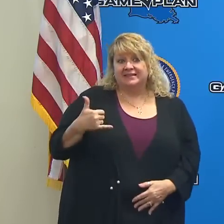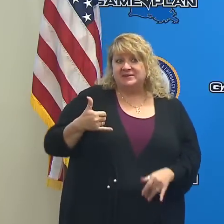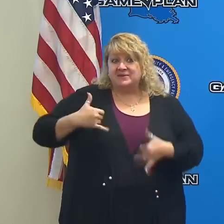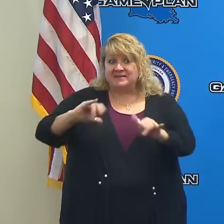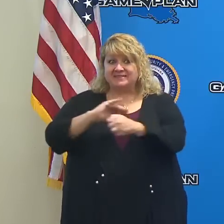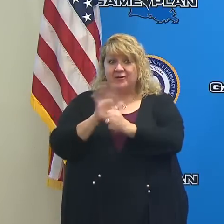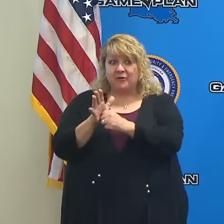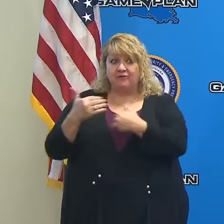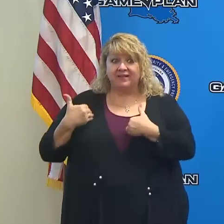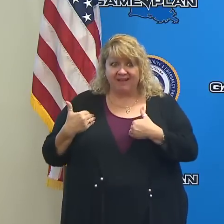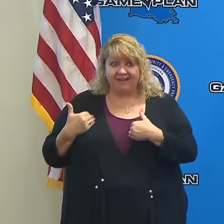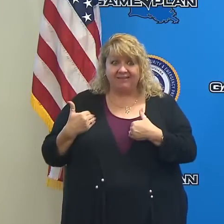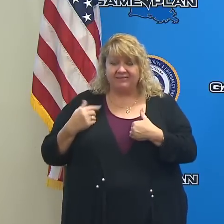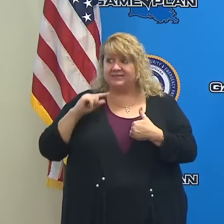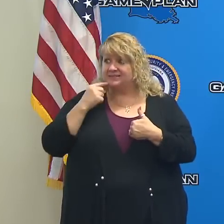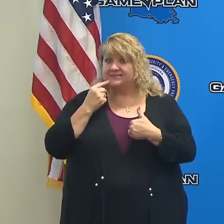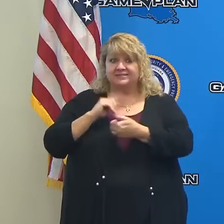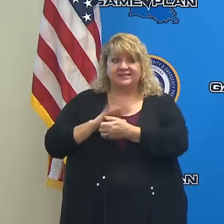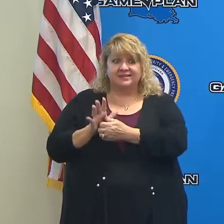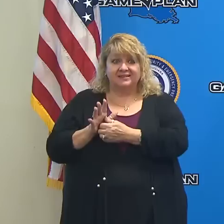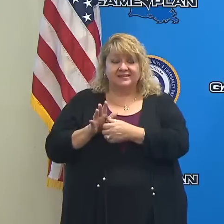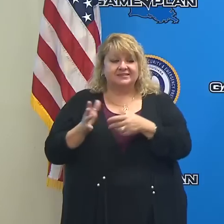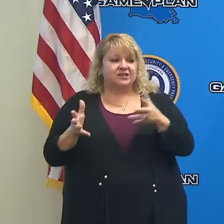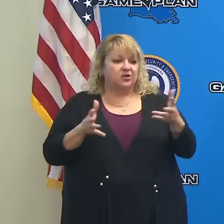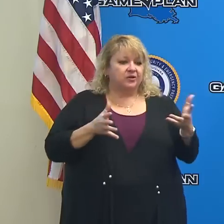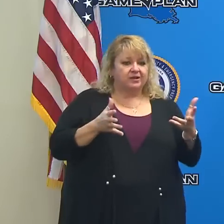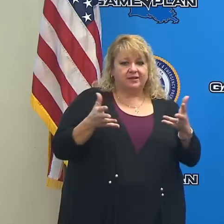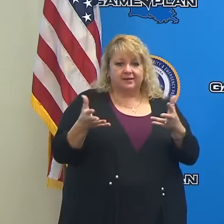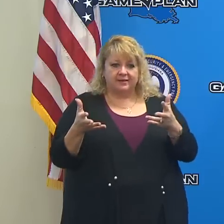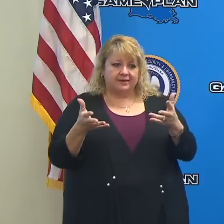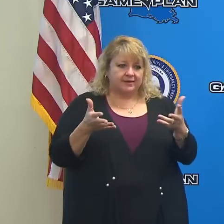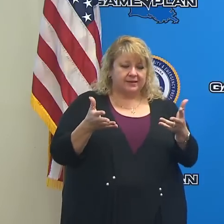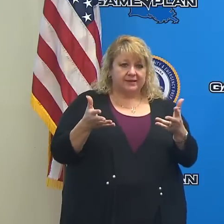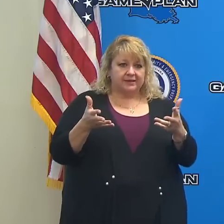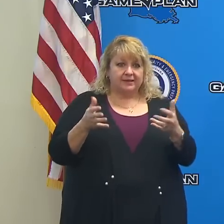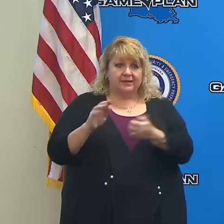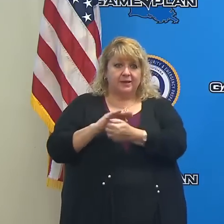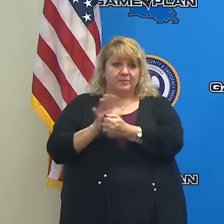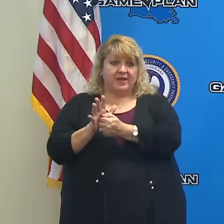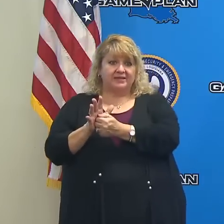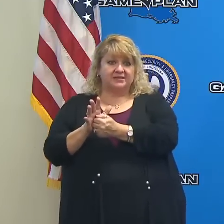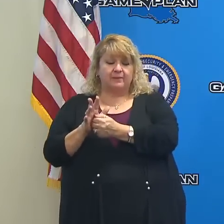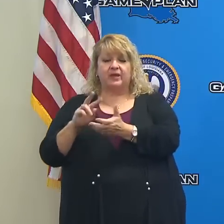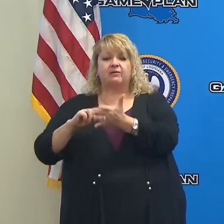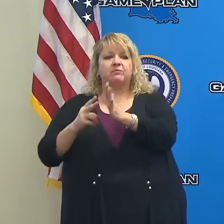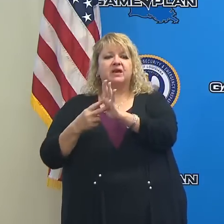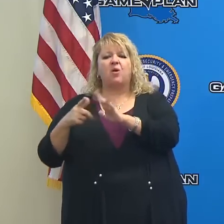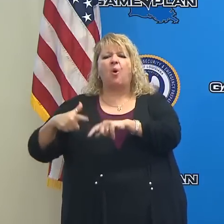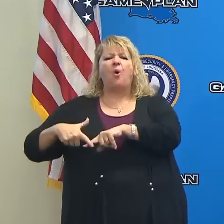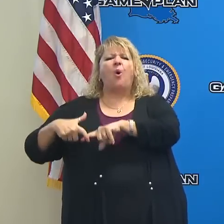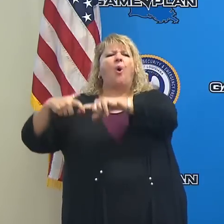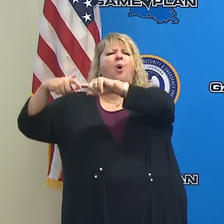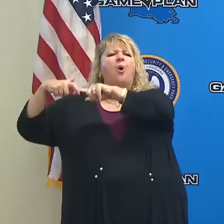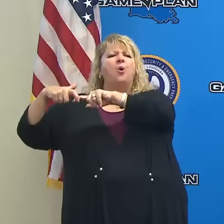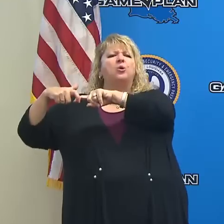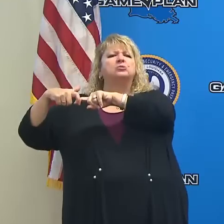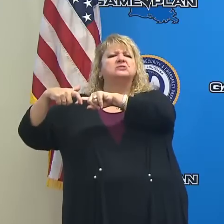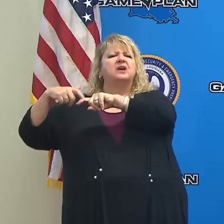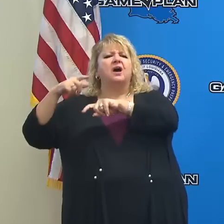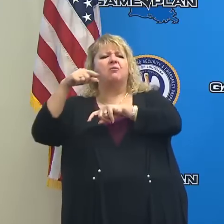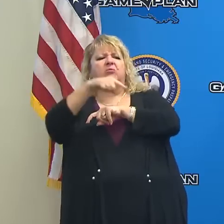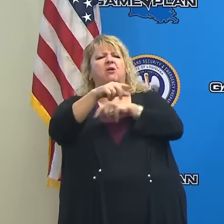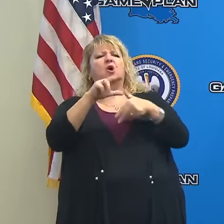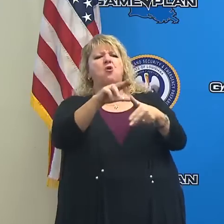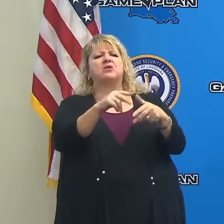for and respond to this hurricane. But the pandemic isn't going to leave just because it's more inconvenient.